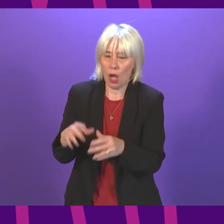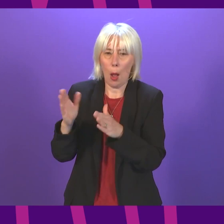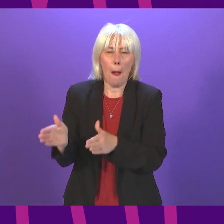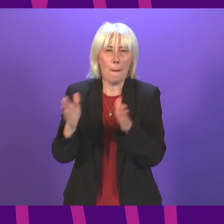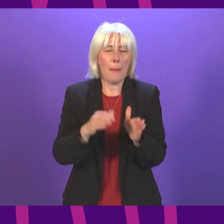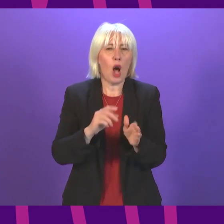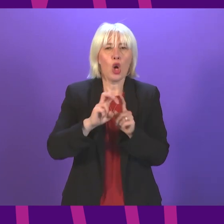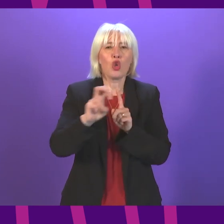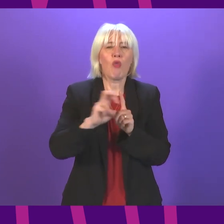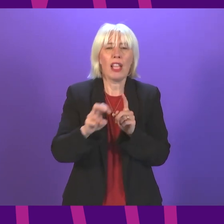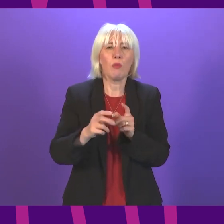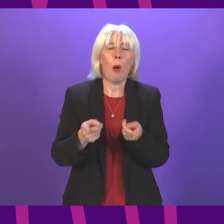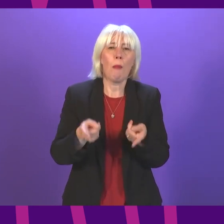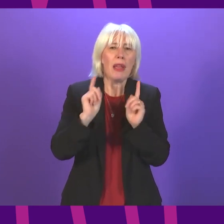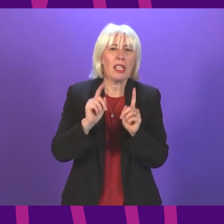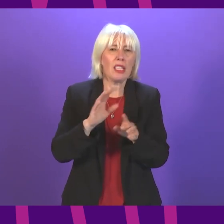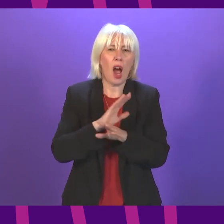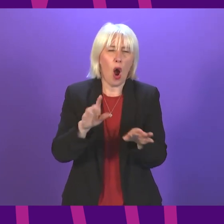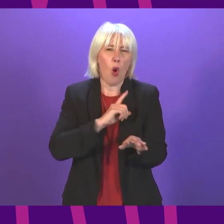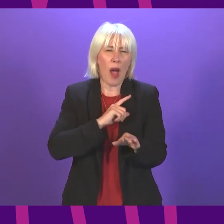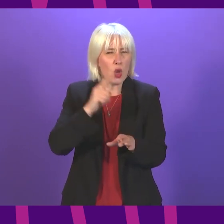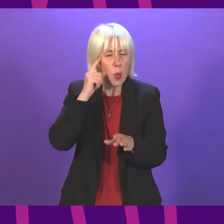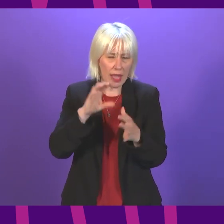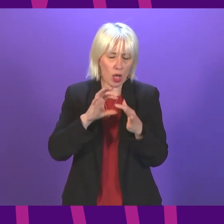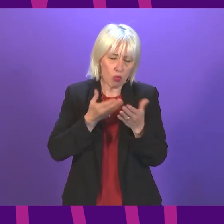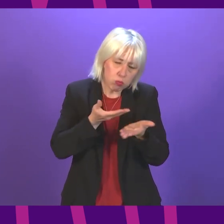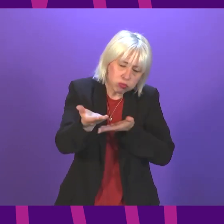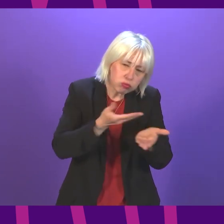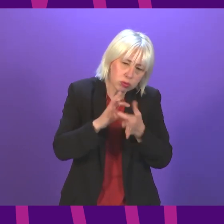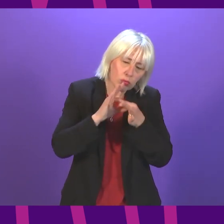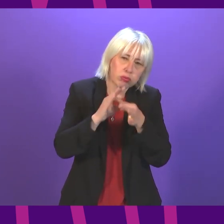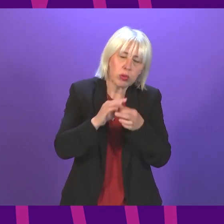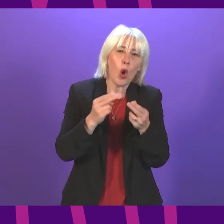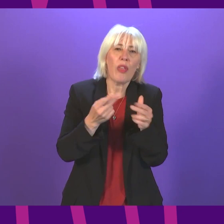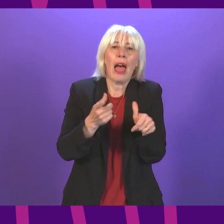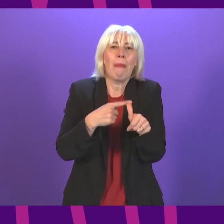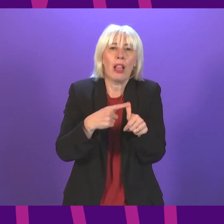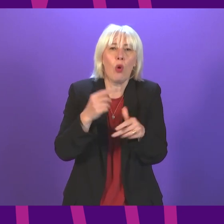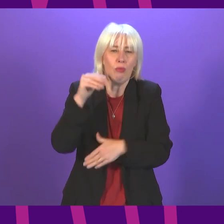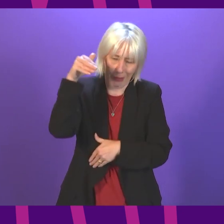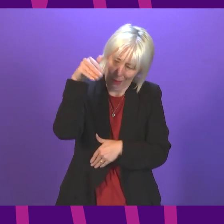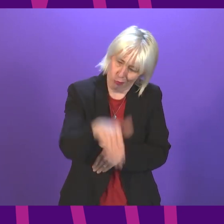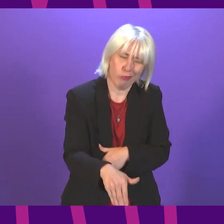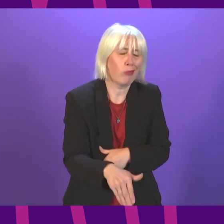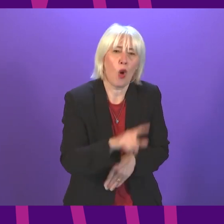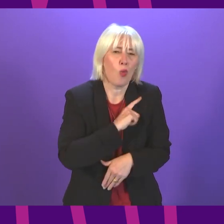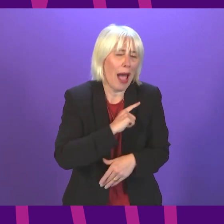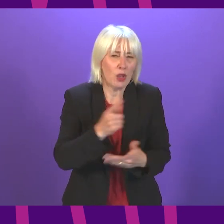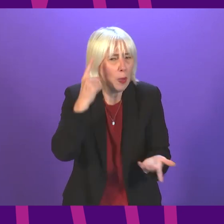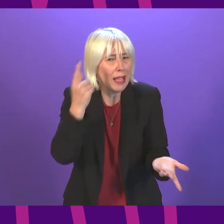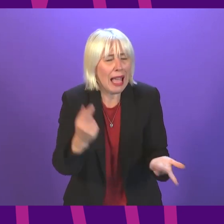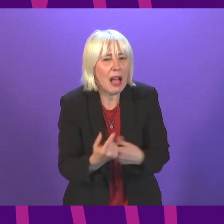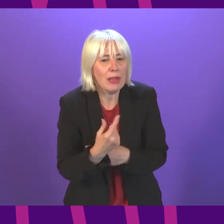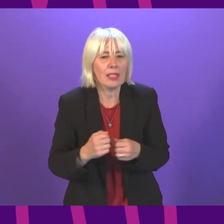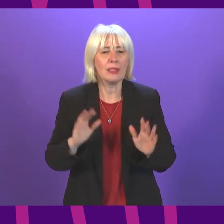Transport Minister believe industrial relations nosedived in these final months of the Bellio contract on his watch? Minister? Mr